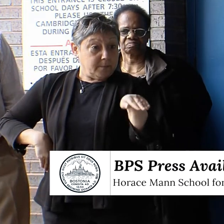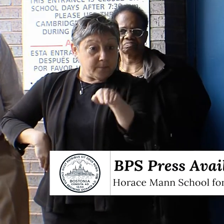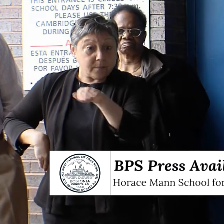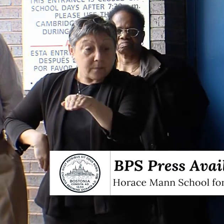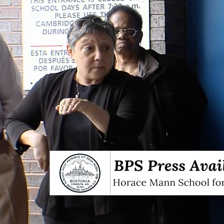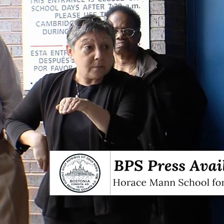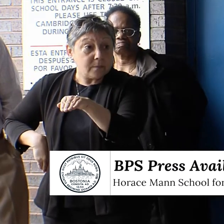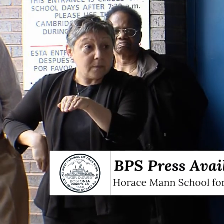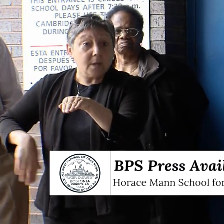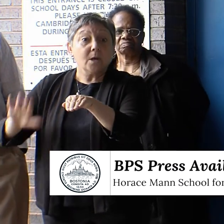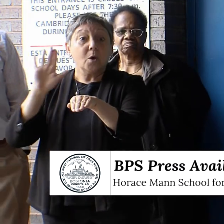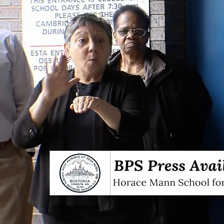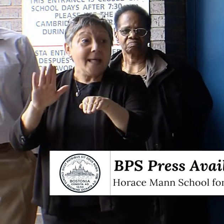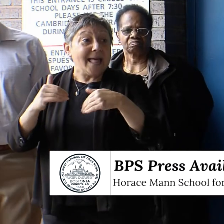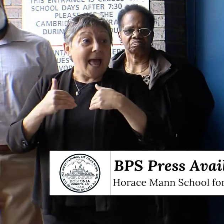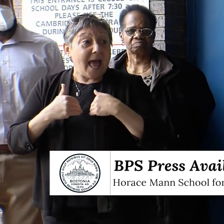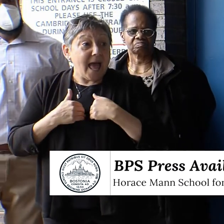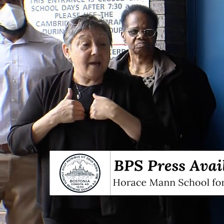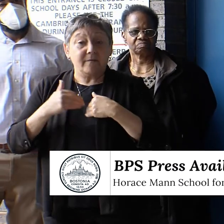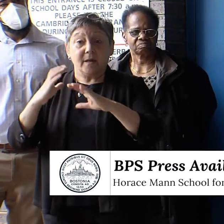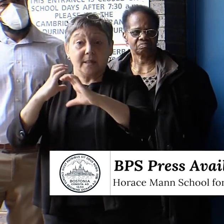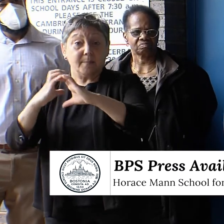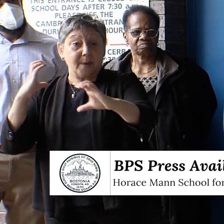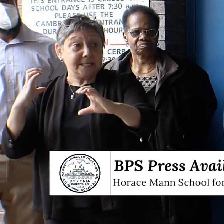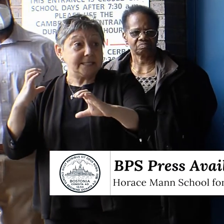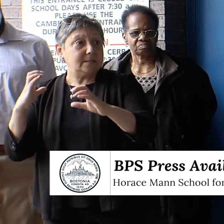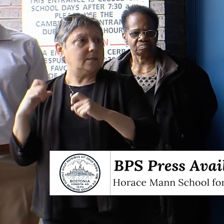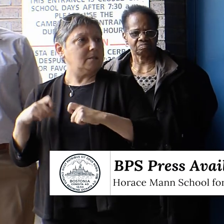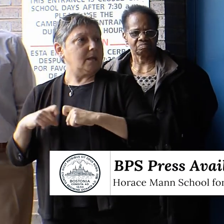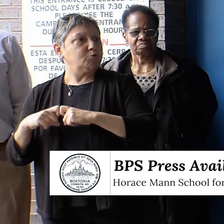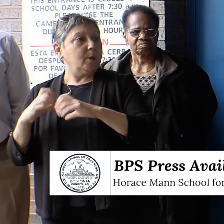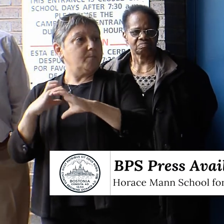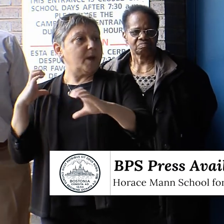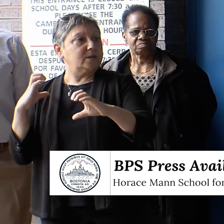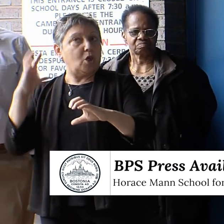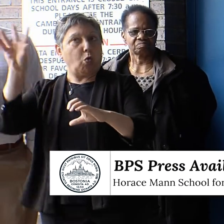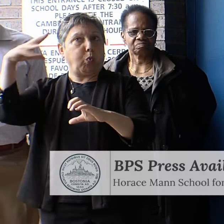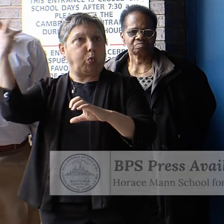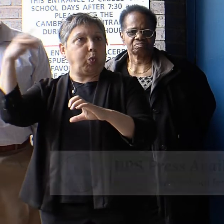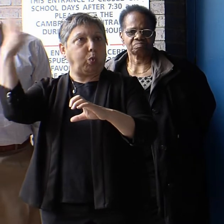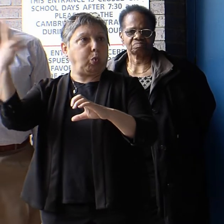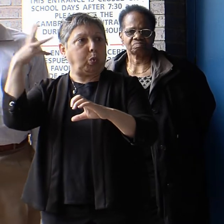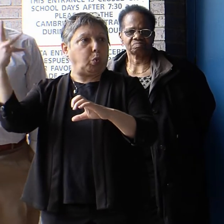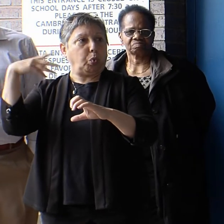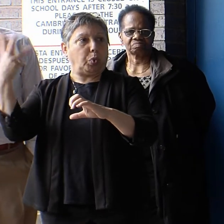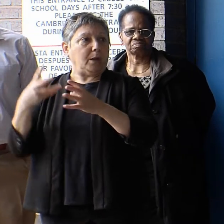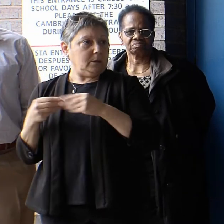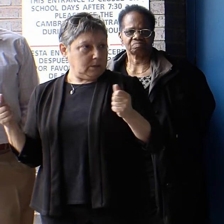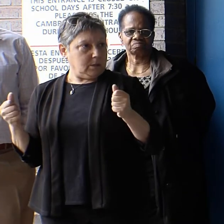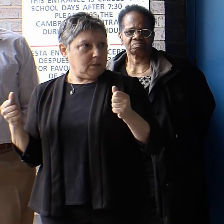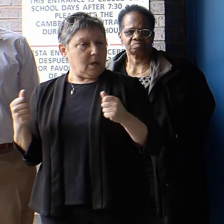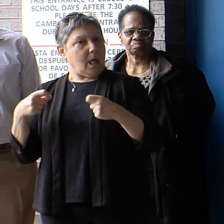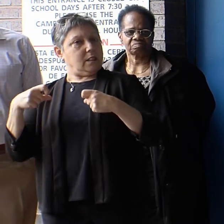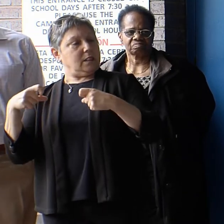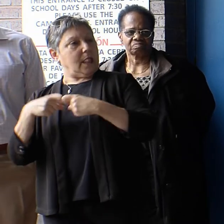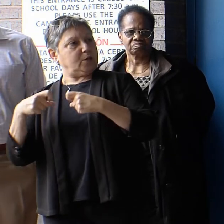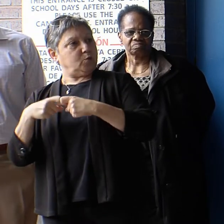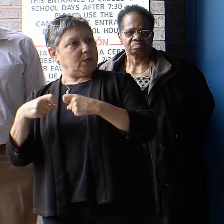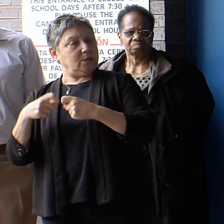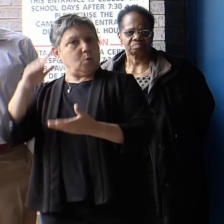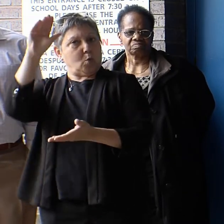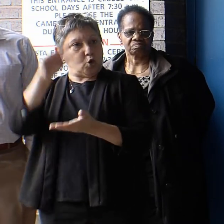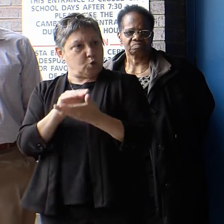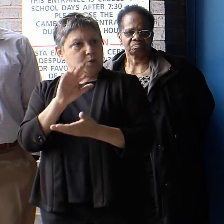electrified buses and reduce the fossil fuel output. That we're going to